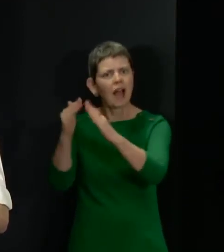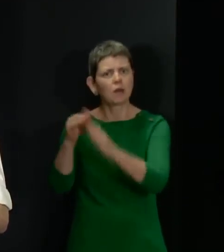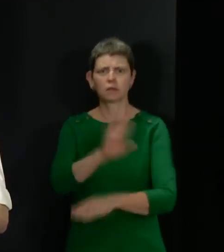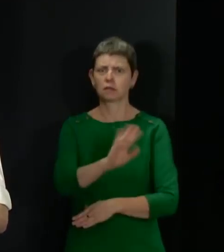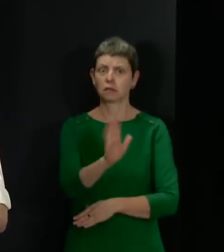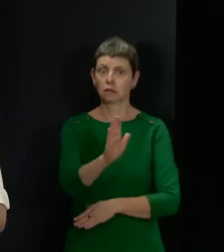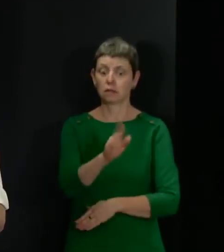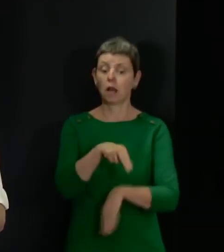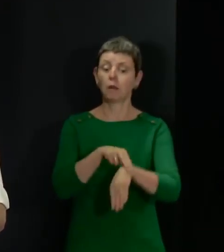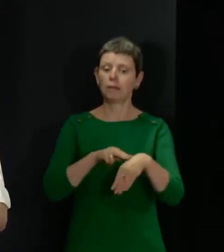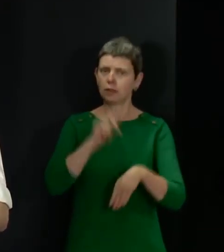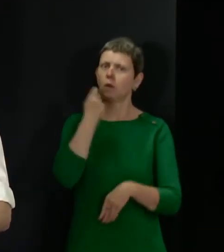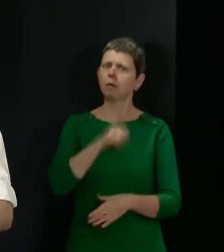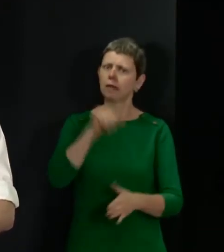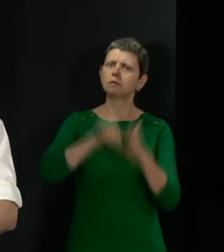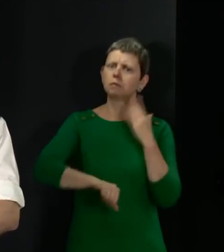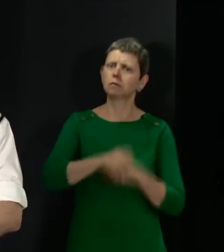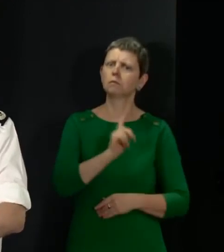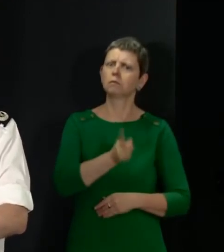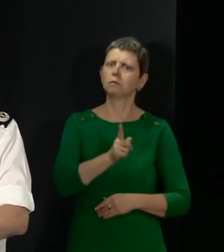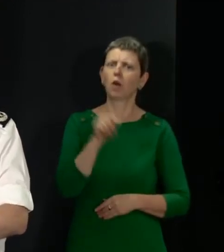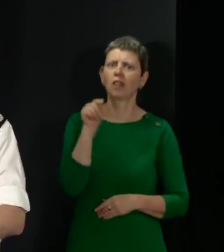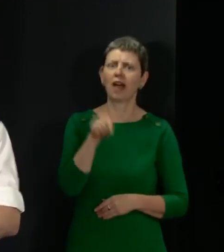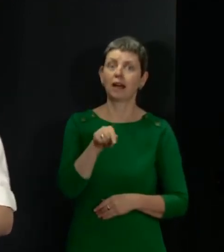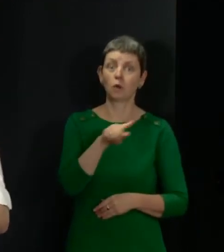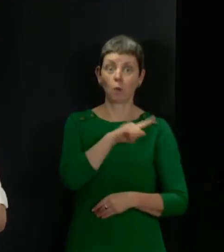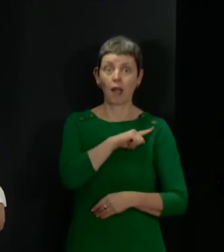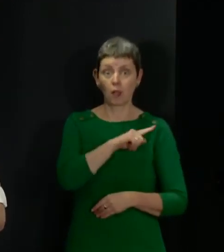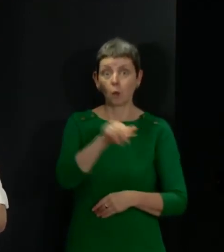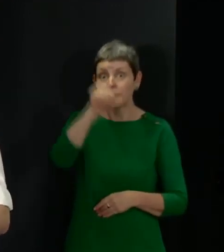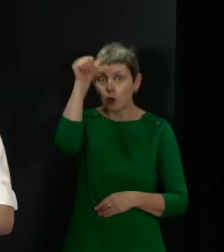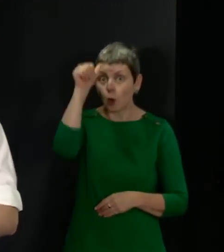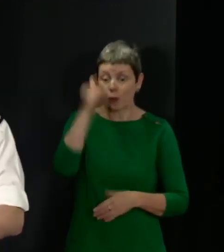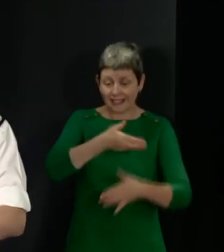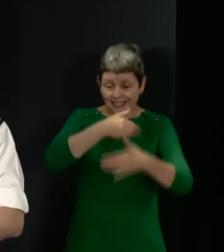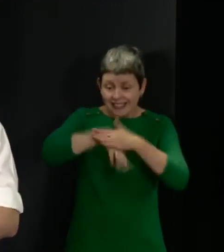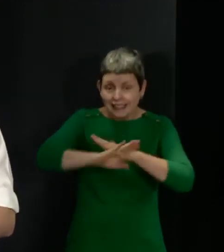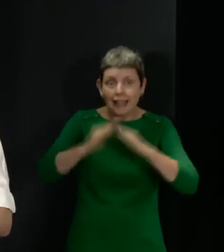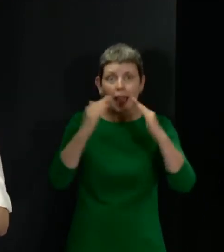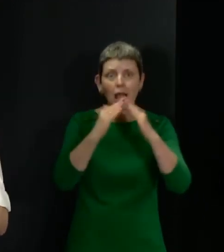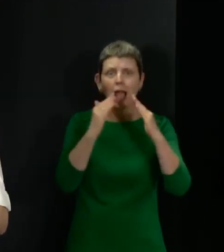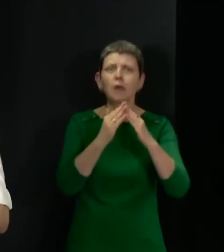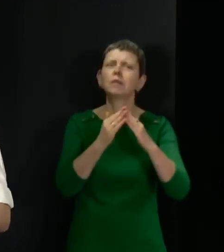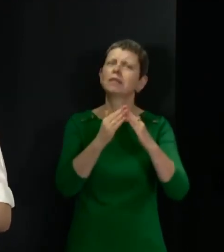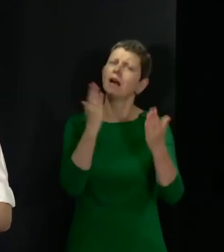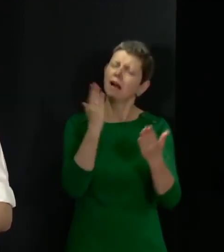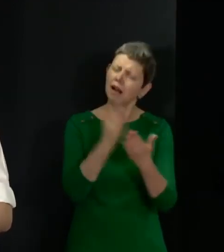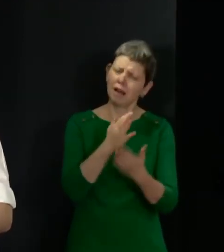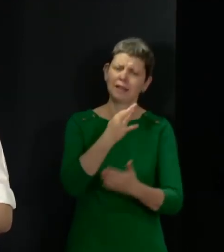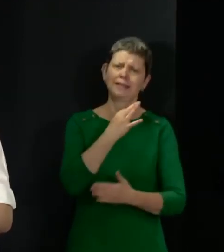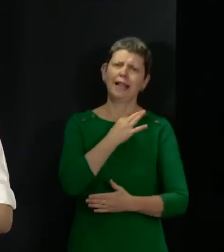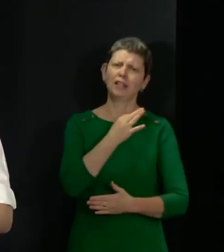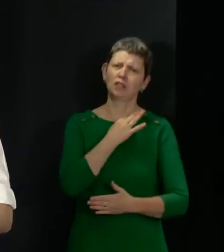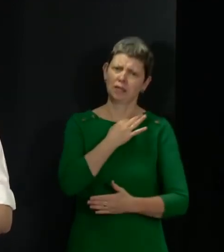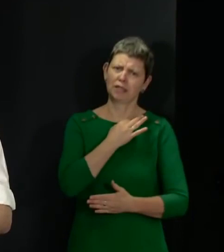robust action in that regard, because we know that that is particularly dangerous in regard to the spread of the